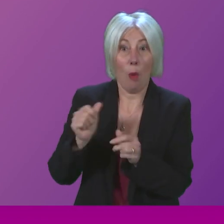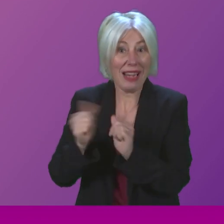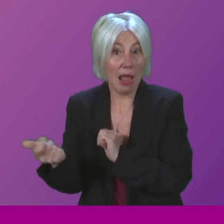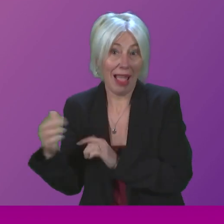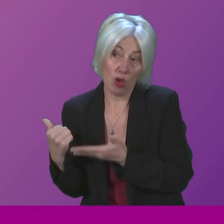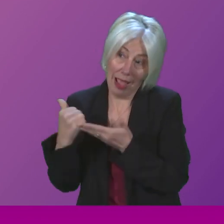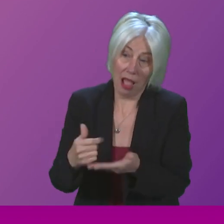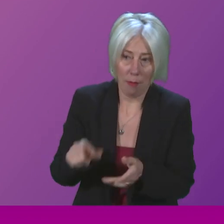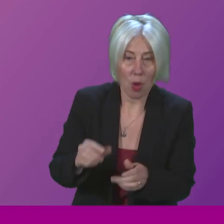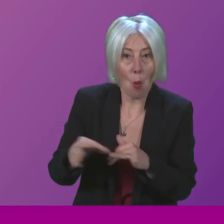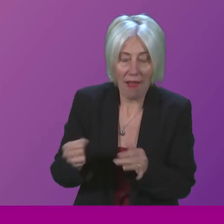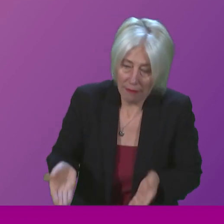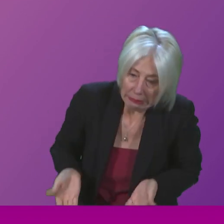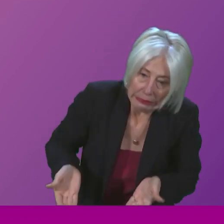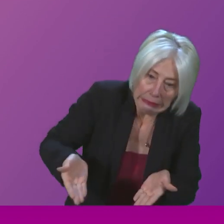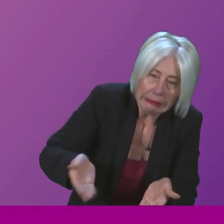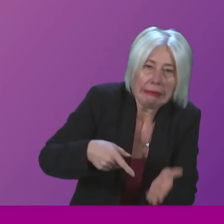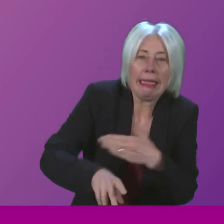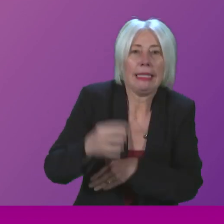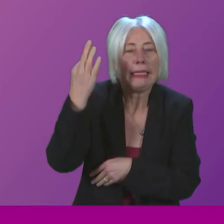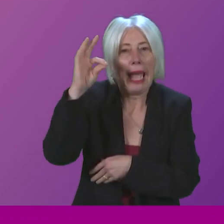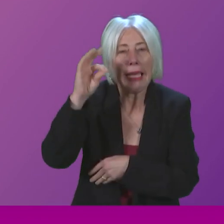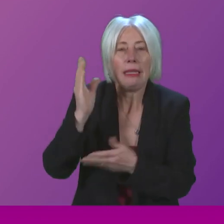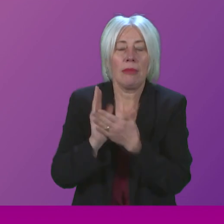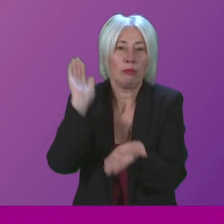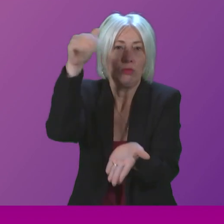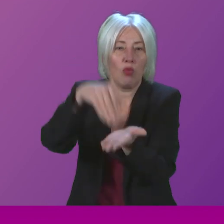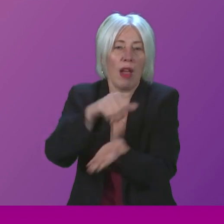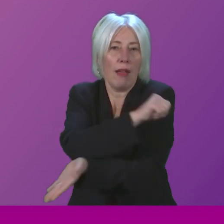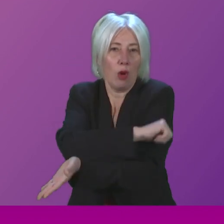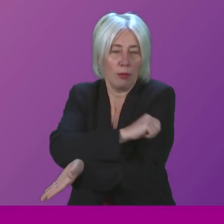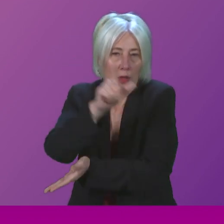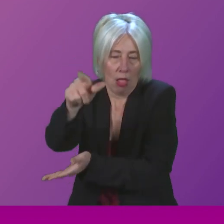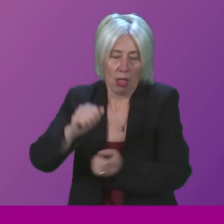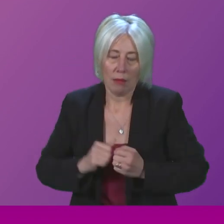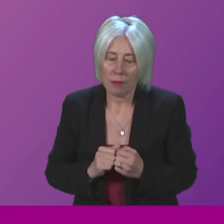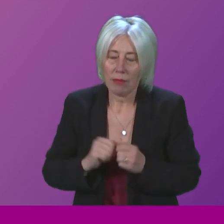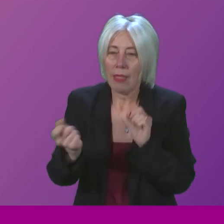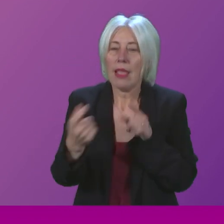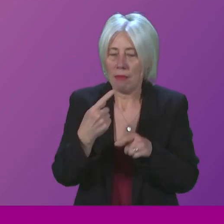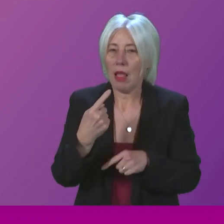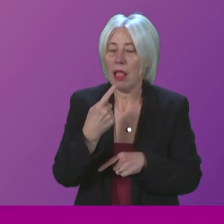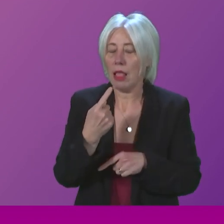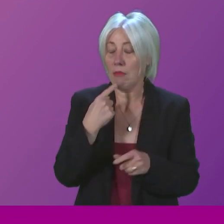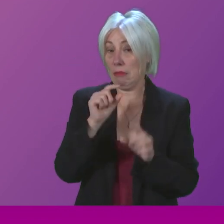to eventually get her to hospital. A line in this email we both received, the First Minister says, she